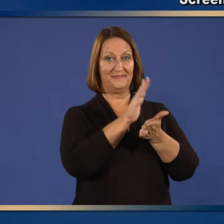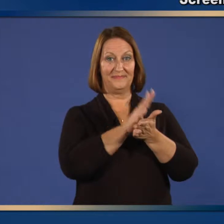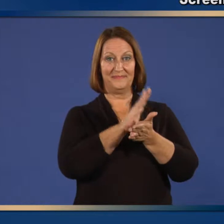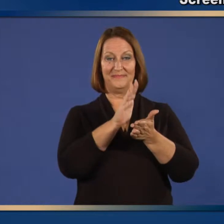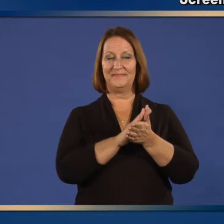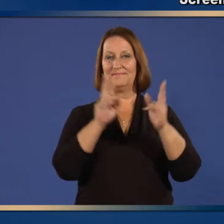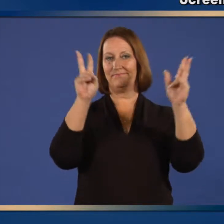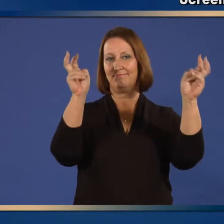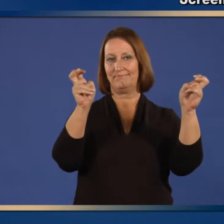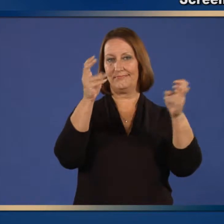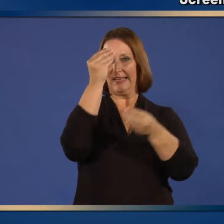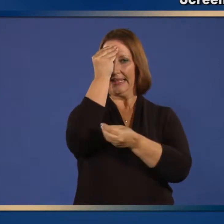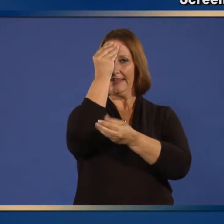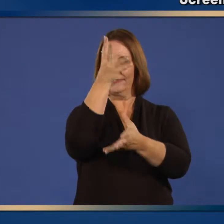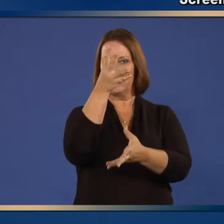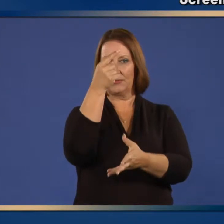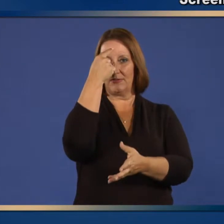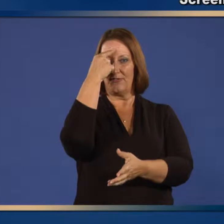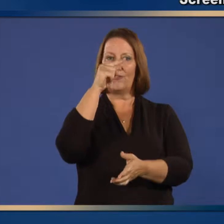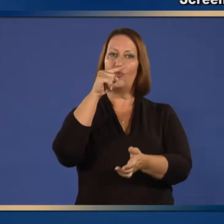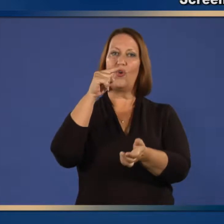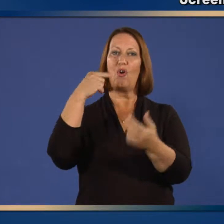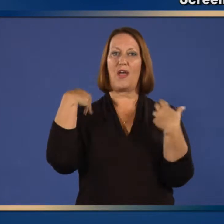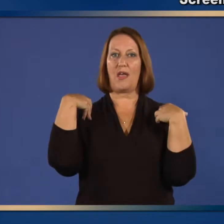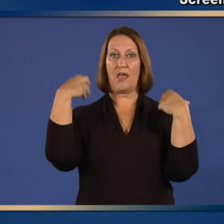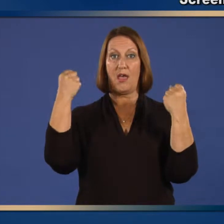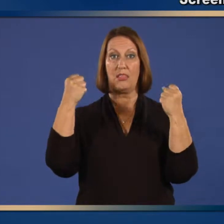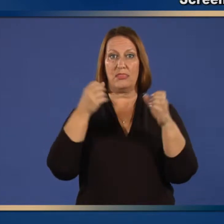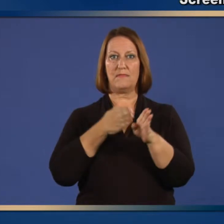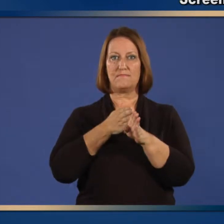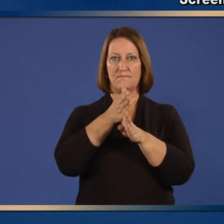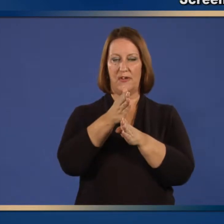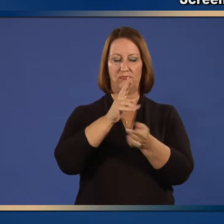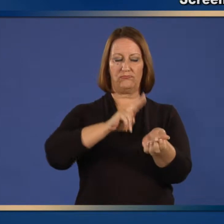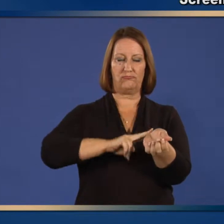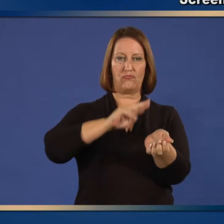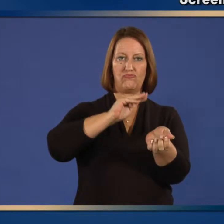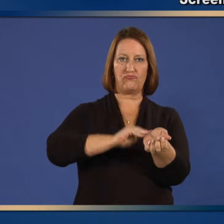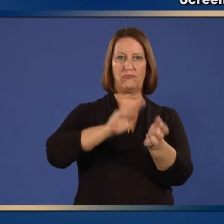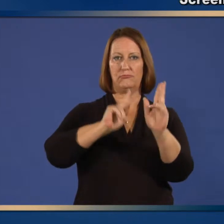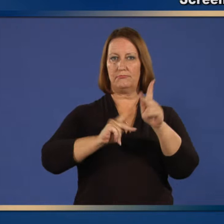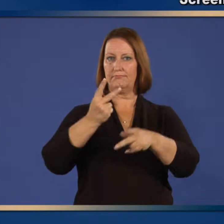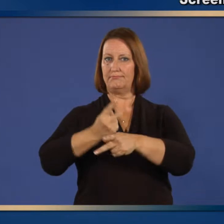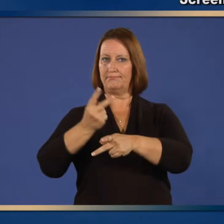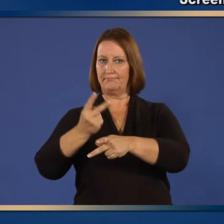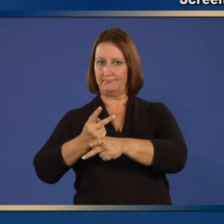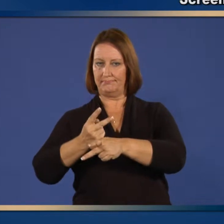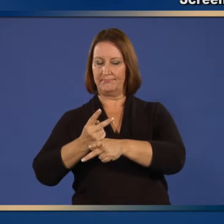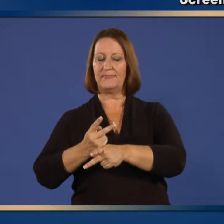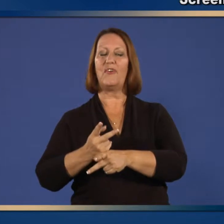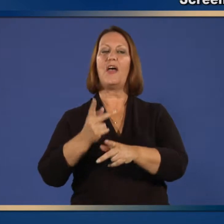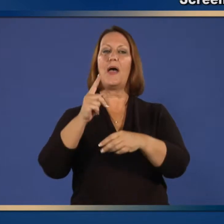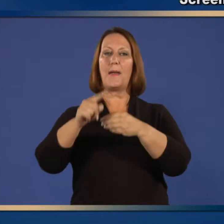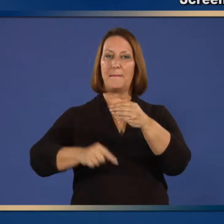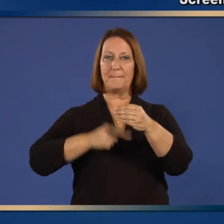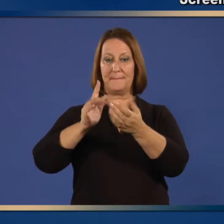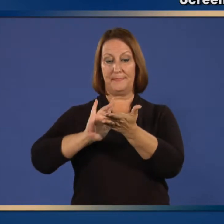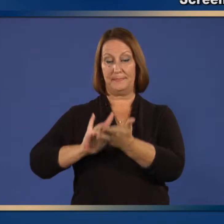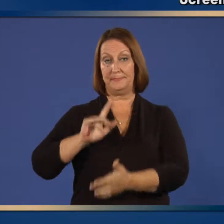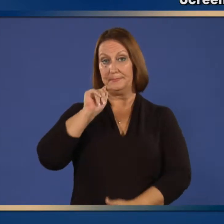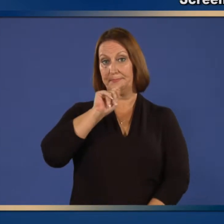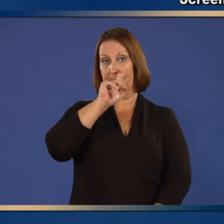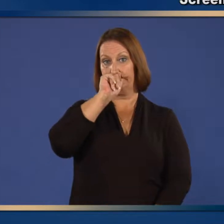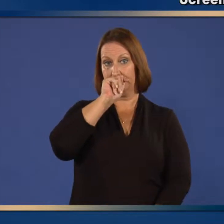Report Information for Health Professionals about the Screening Questionnaire for Intranasal